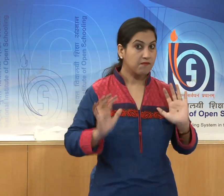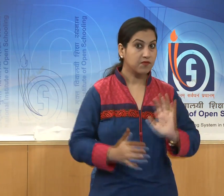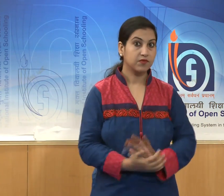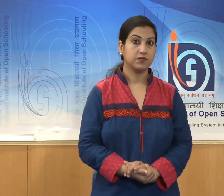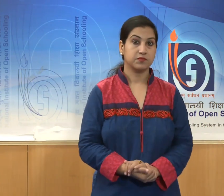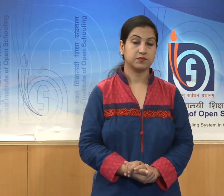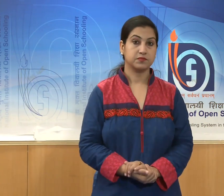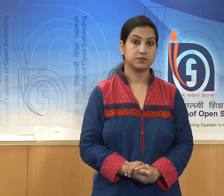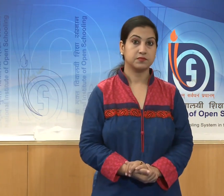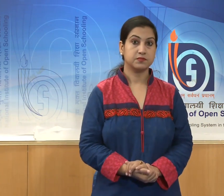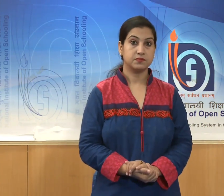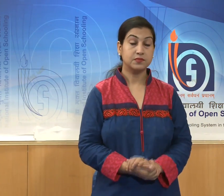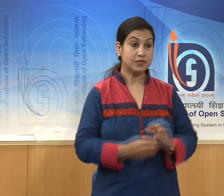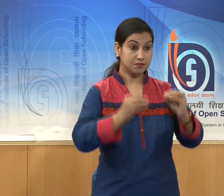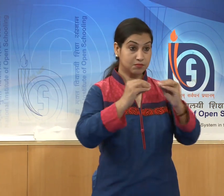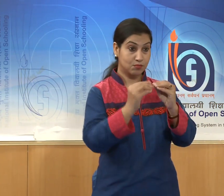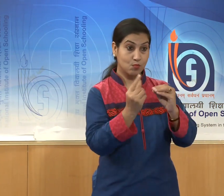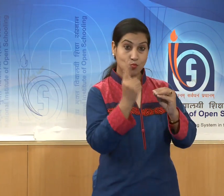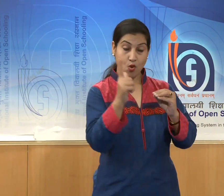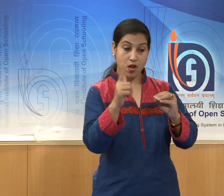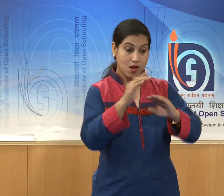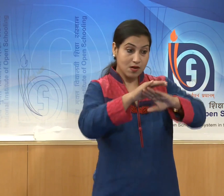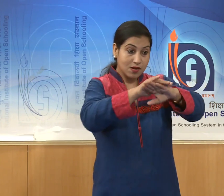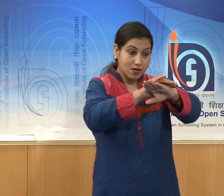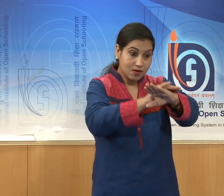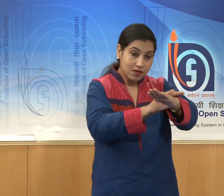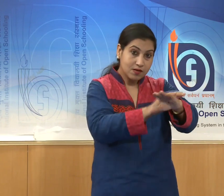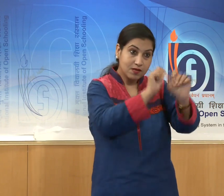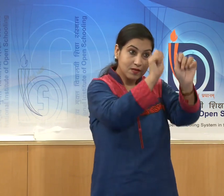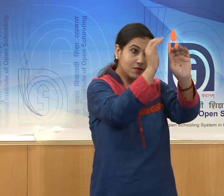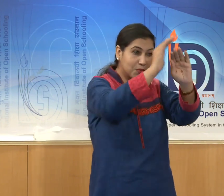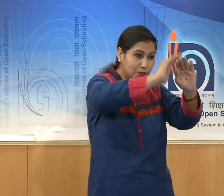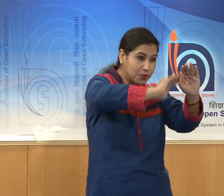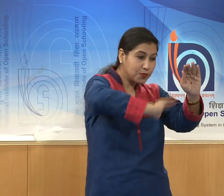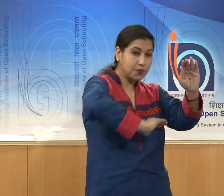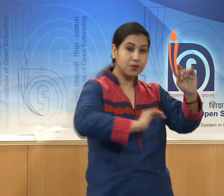The curving of the bull obviously shows